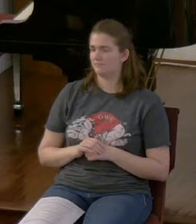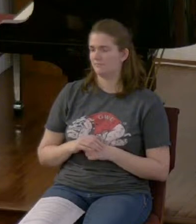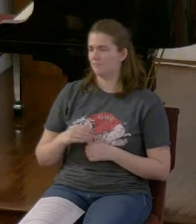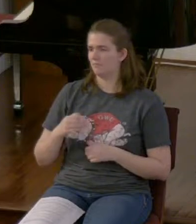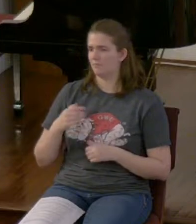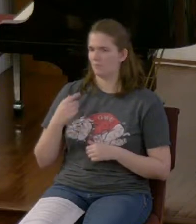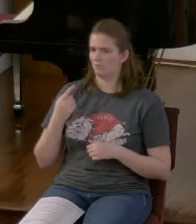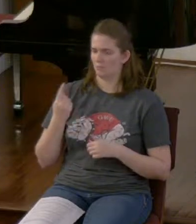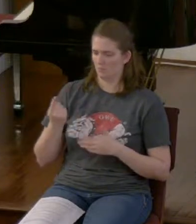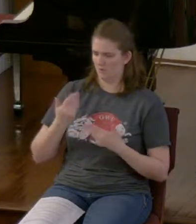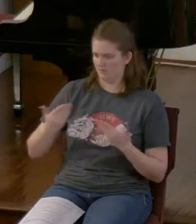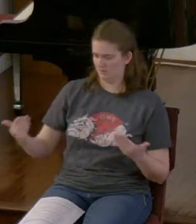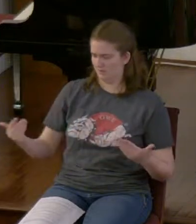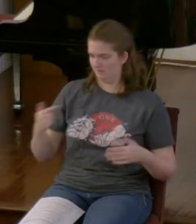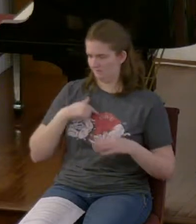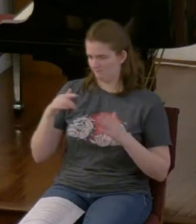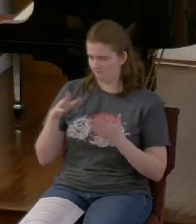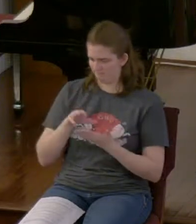learning in Hebrew